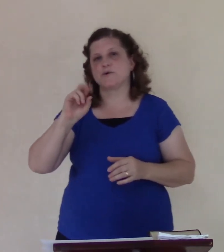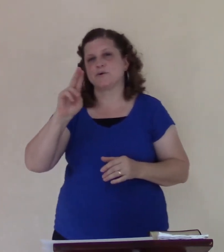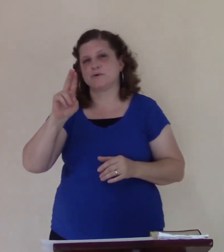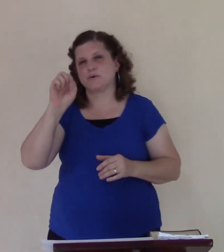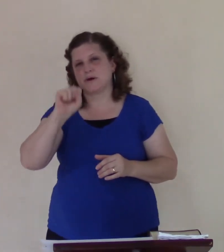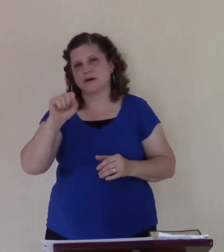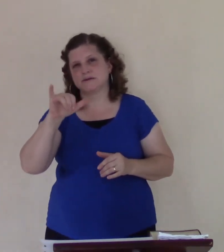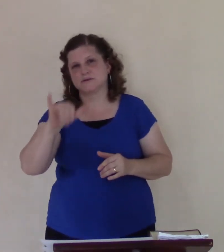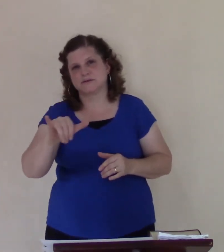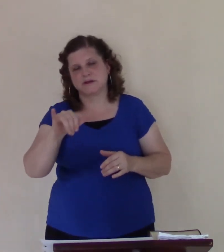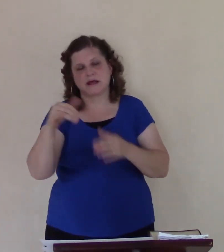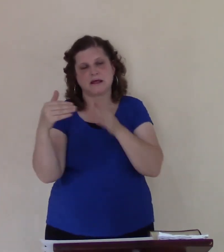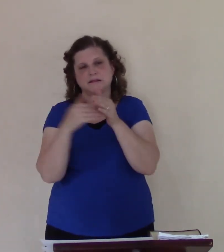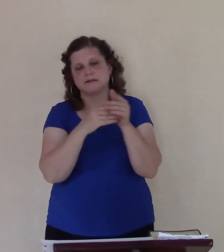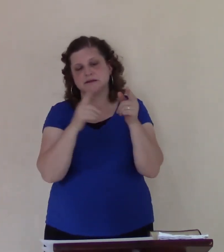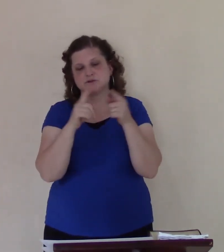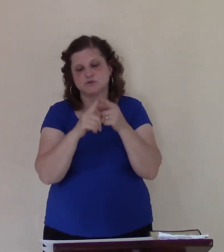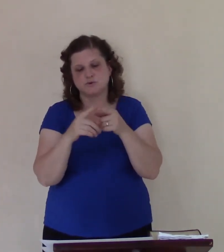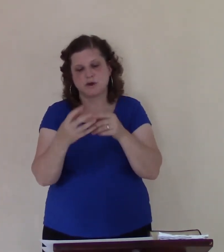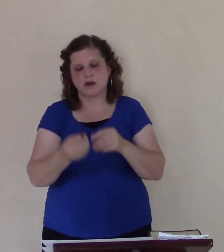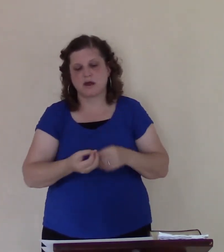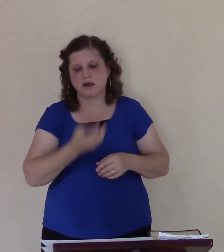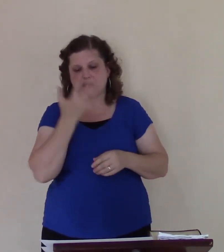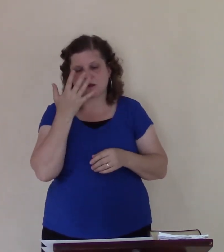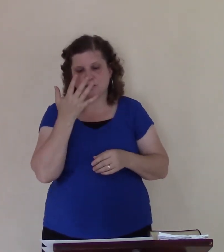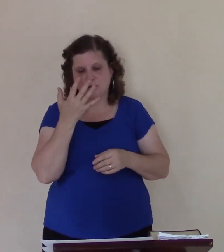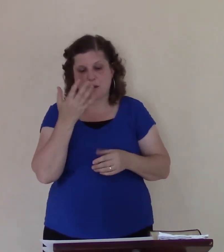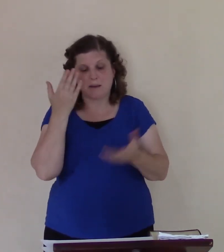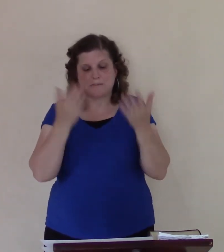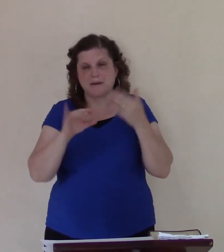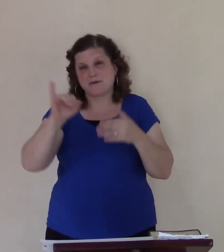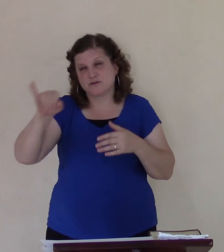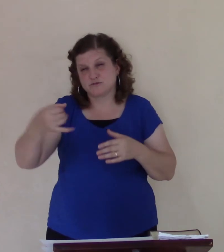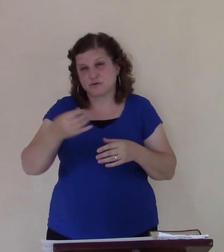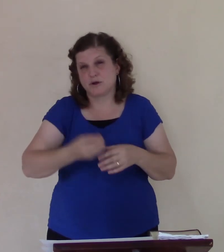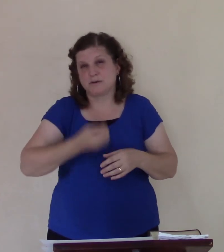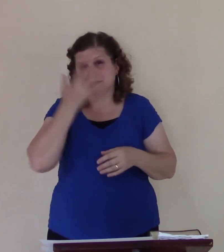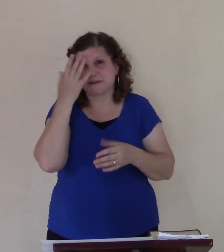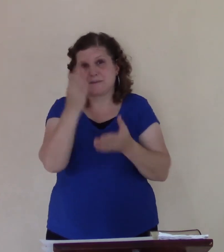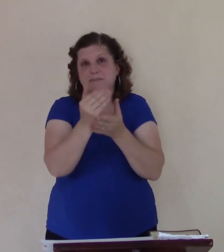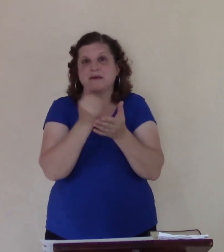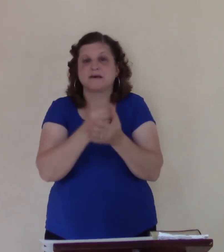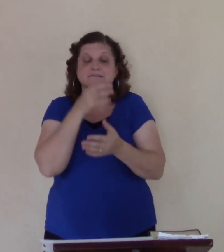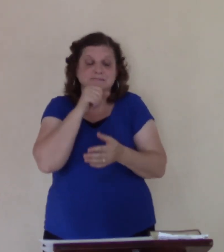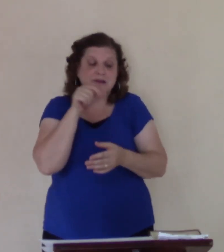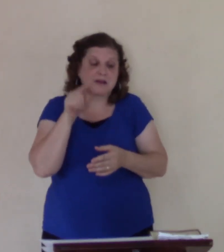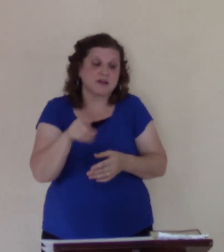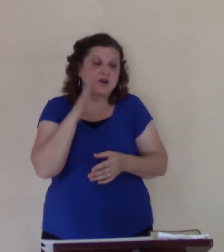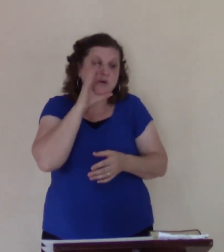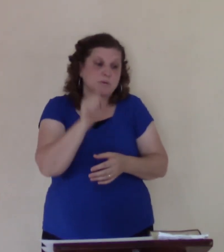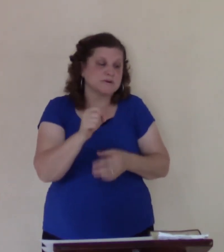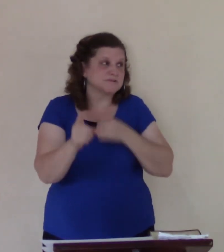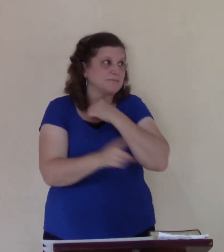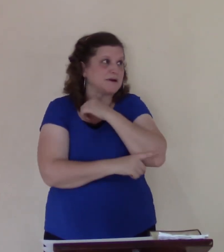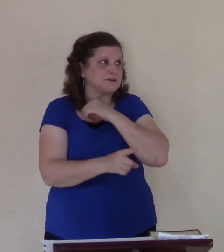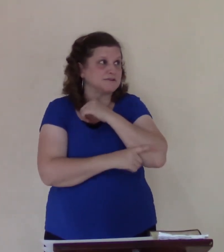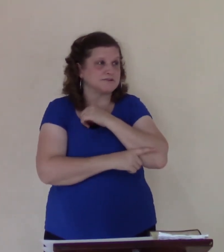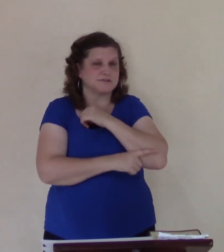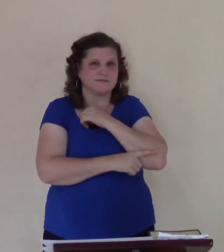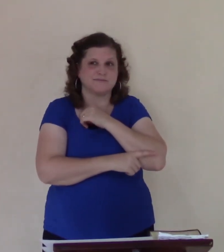upset because he was punished and now his people are forgiven was shown a punish he piece of the belly of the